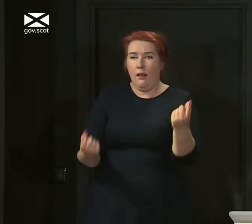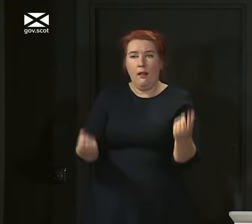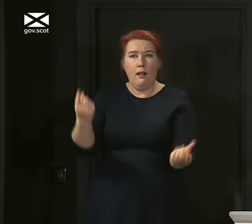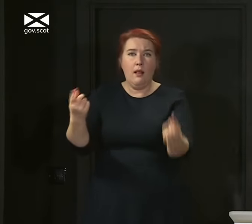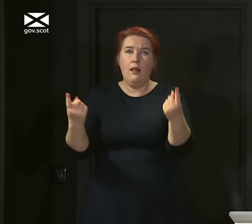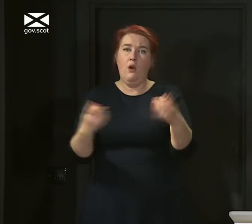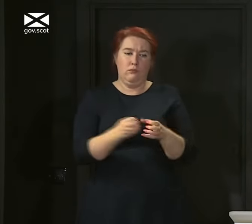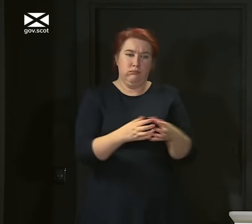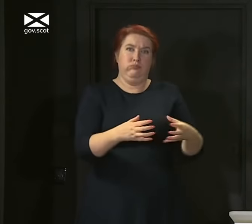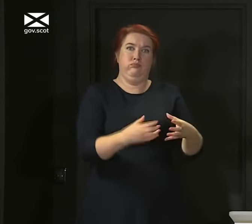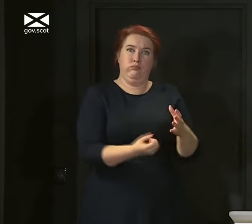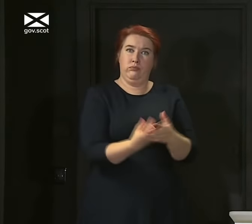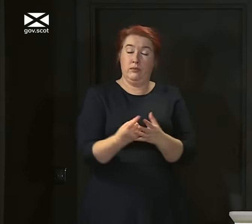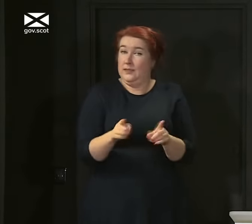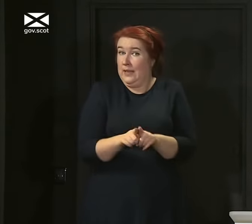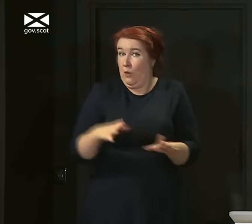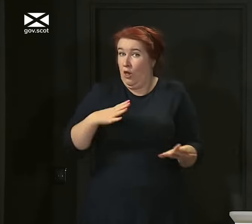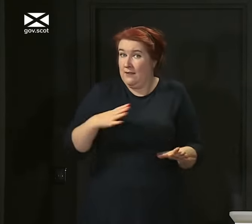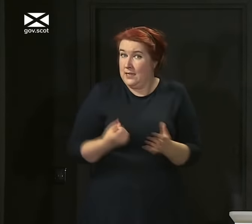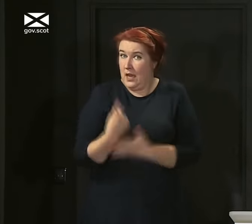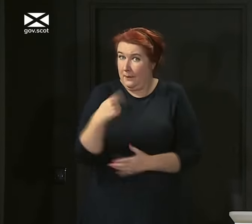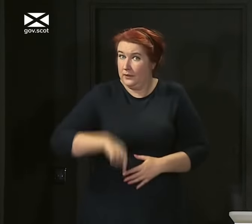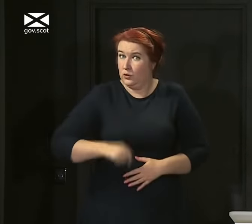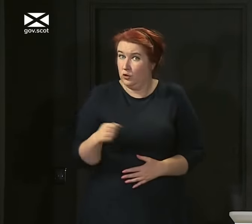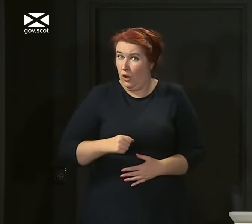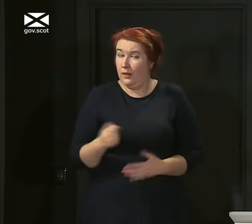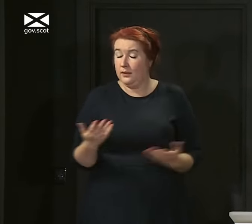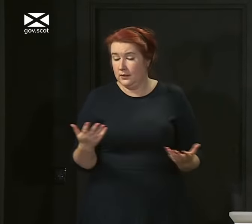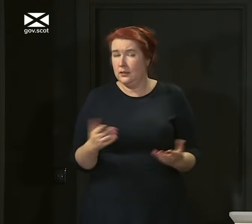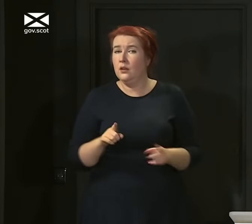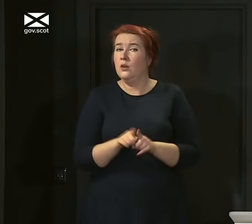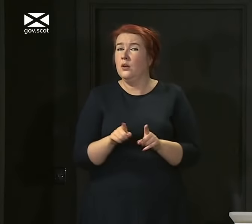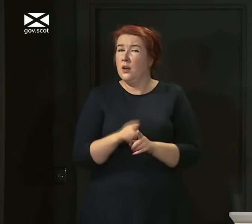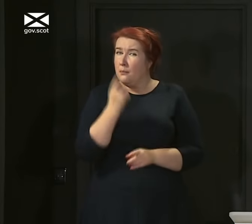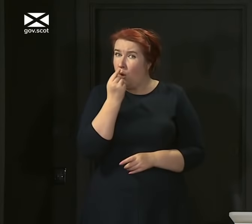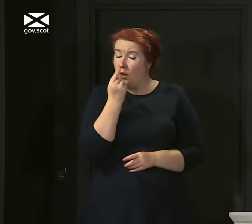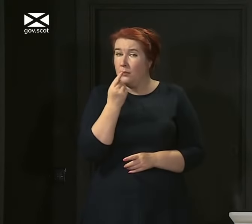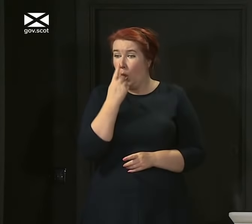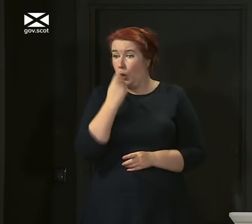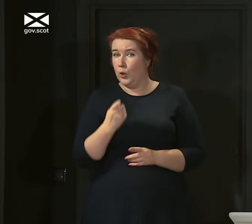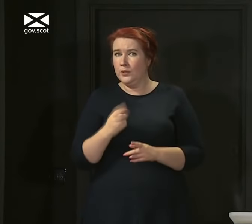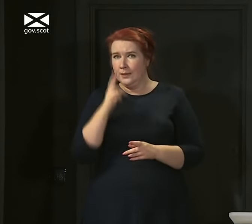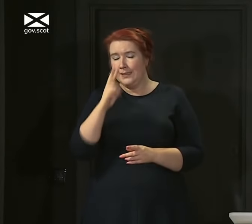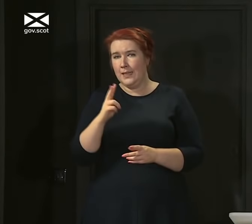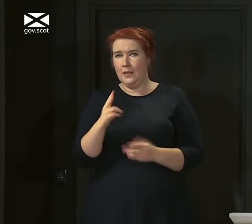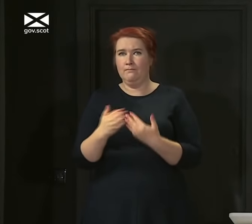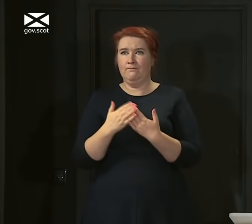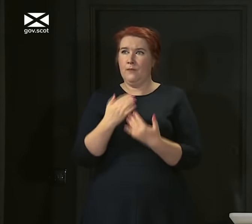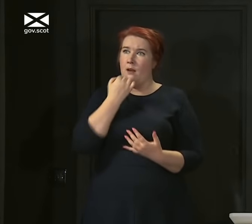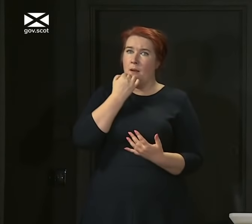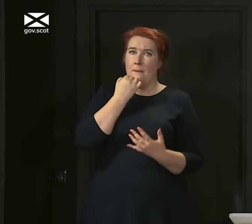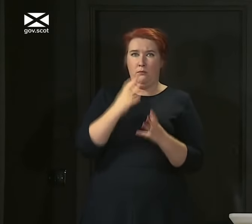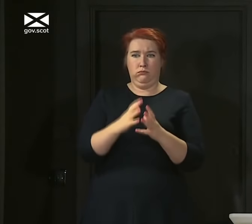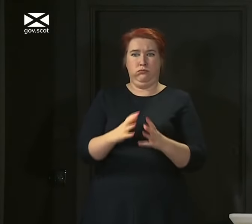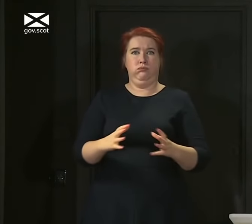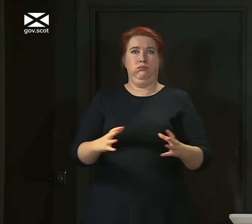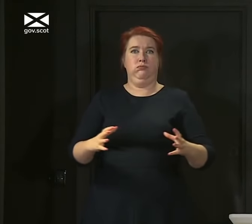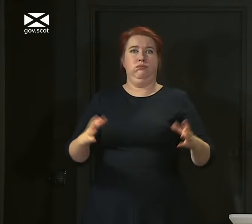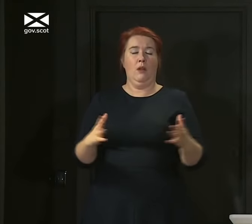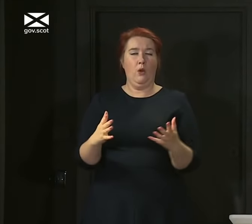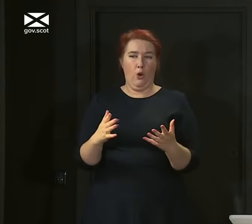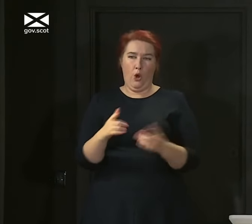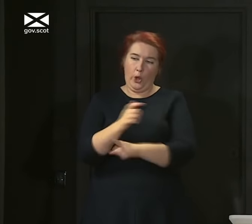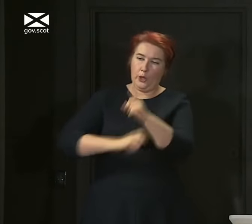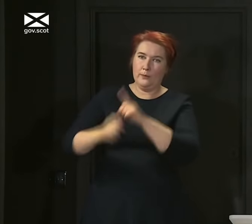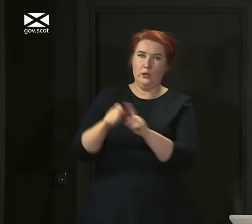as we have already in Scotland, and possibly we will face more general increases in community transmission of COVID.